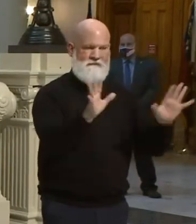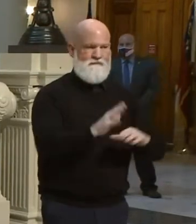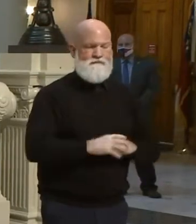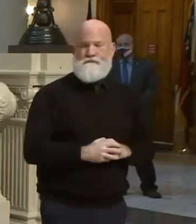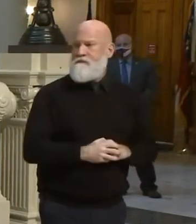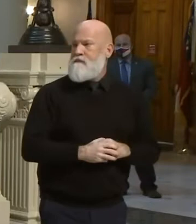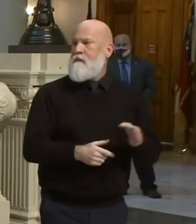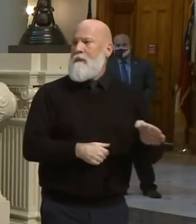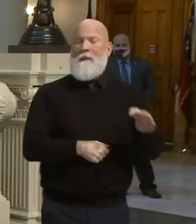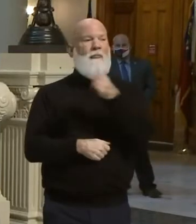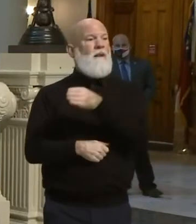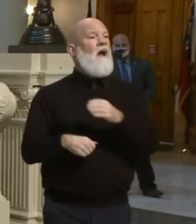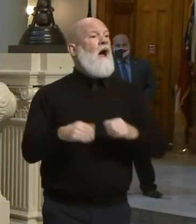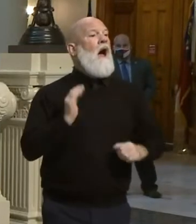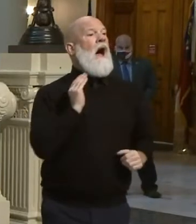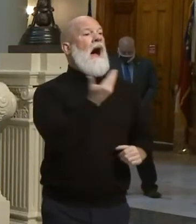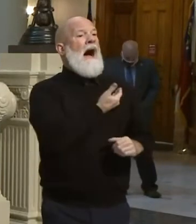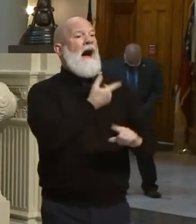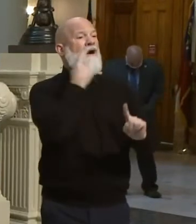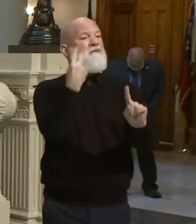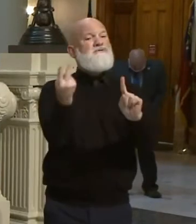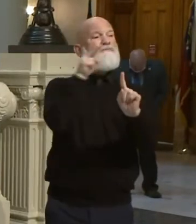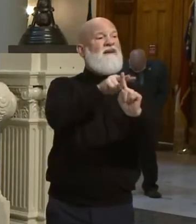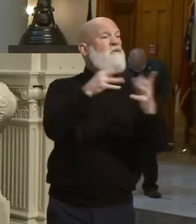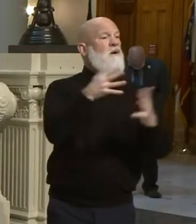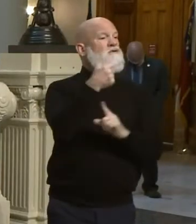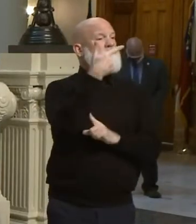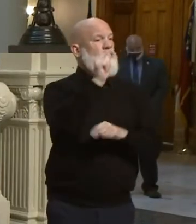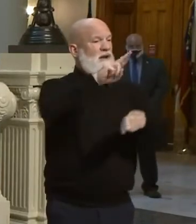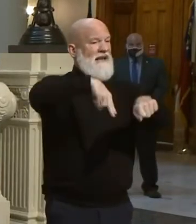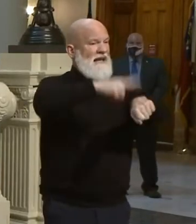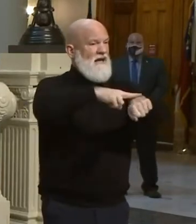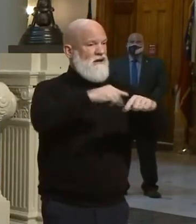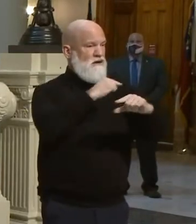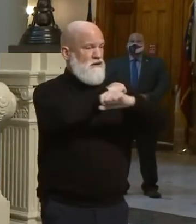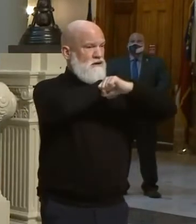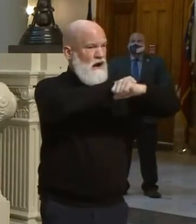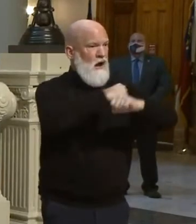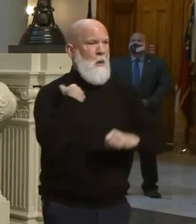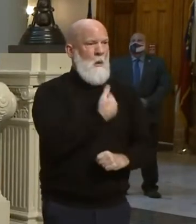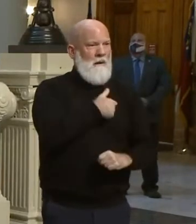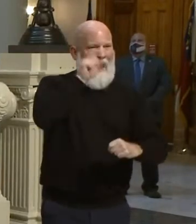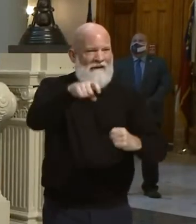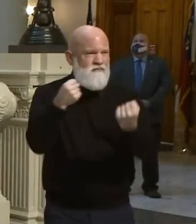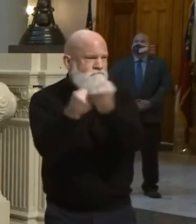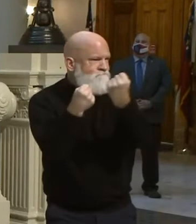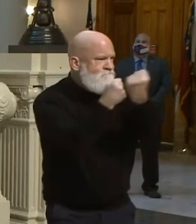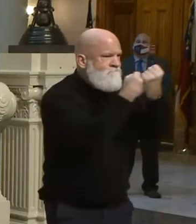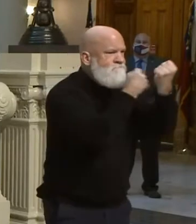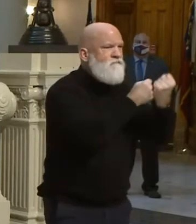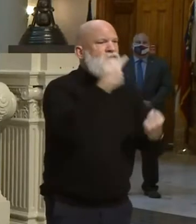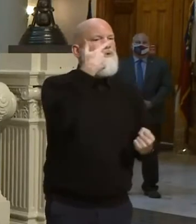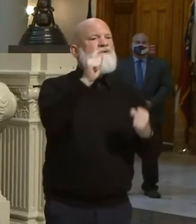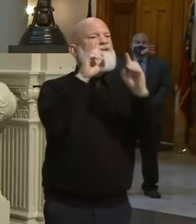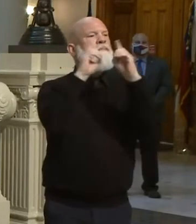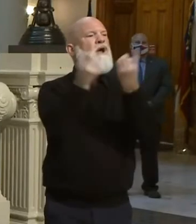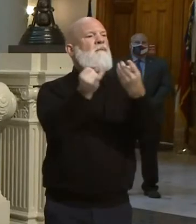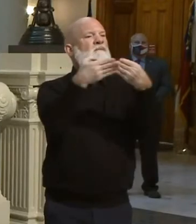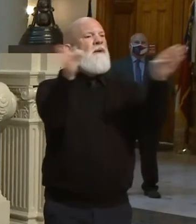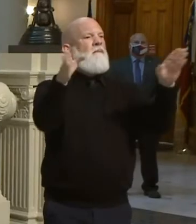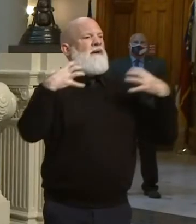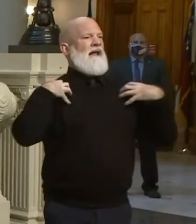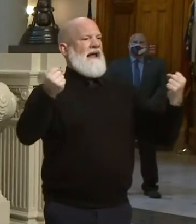You know, from a Georgia National Guard perspective, we've had the honor to partner with the Georgia Department of Public Safety all the way back through